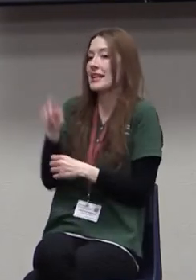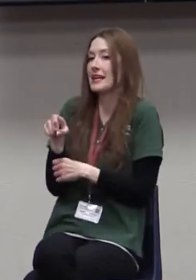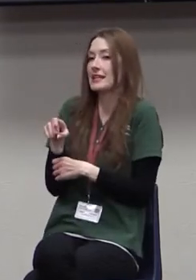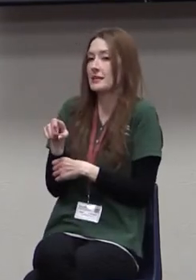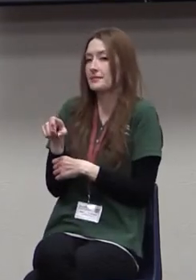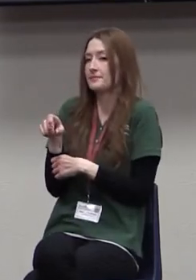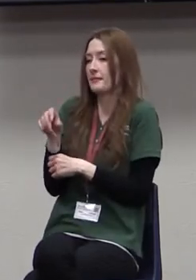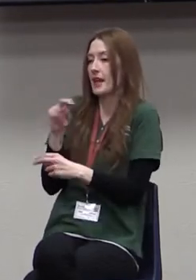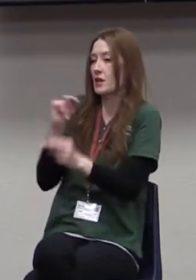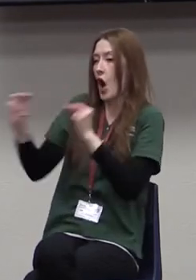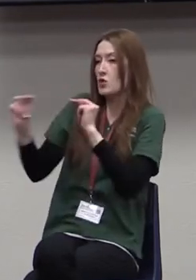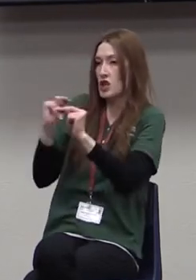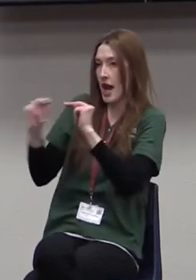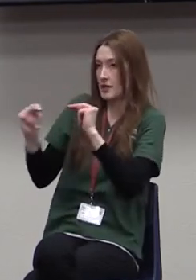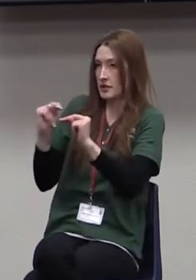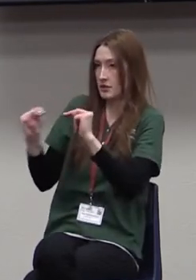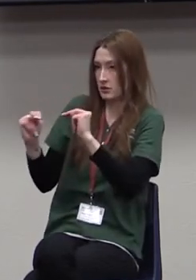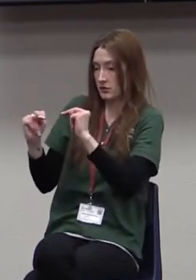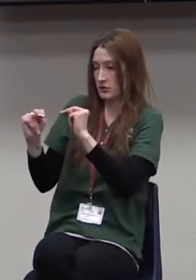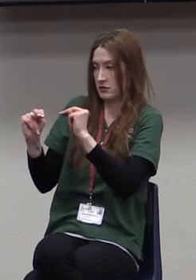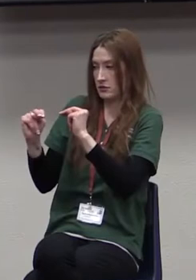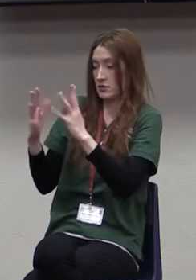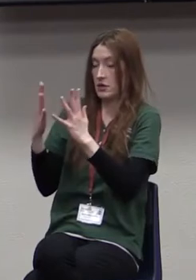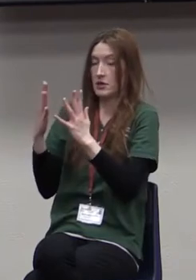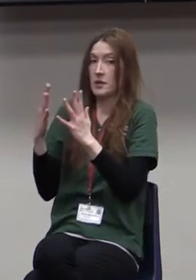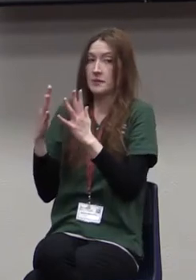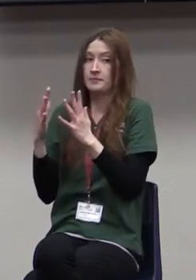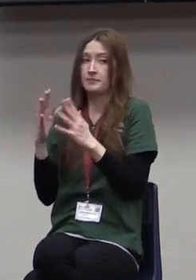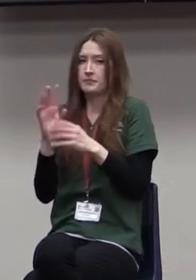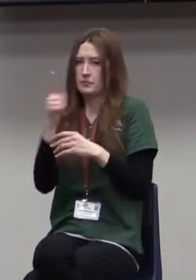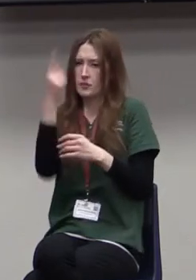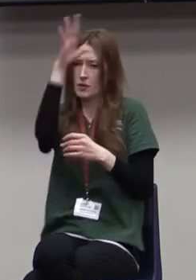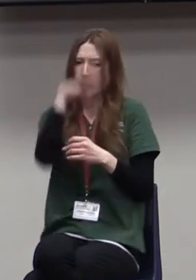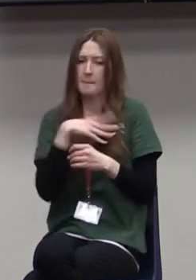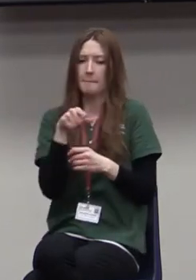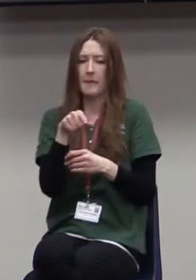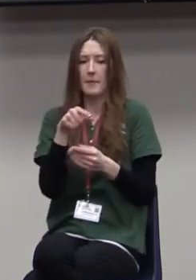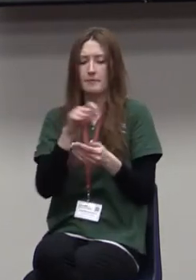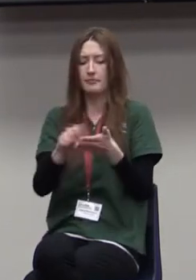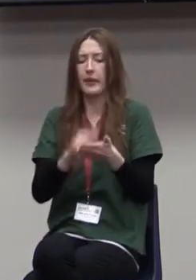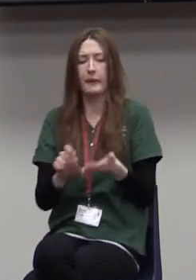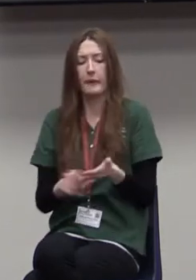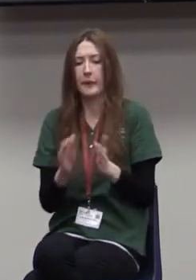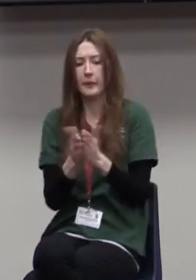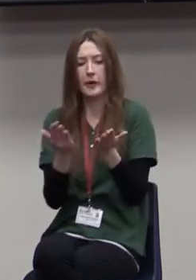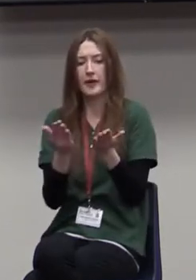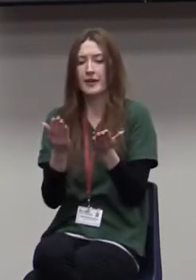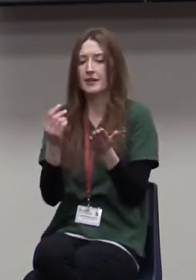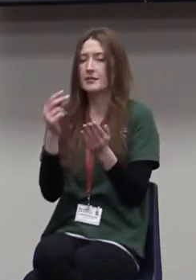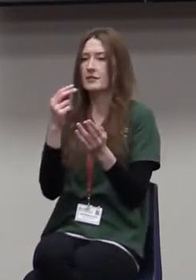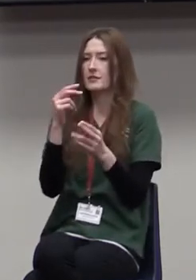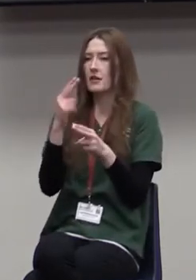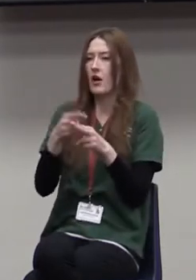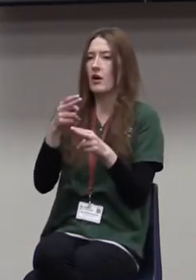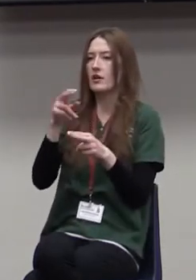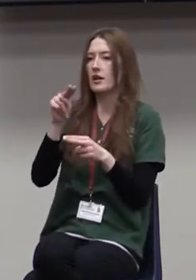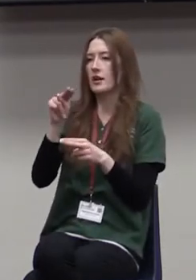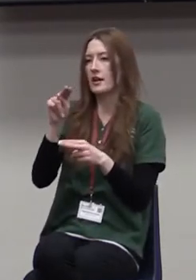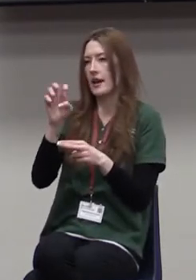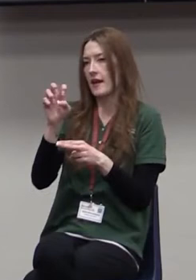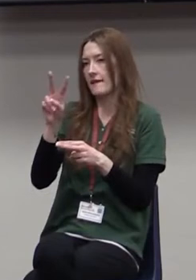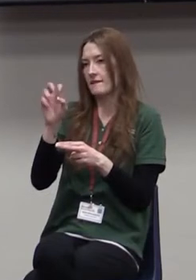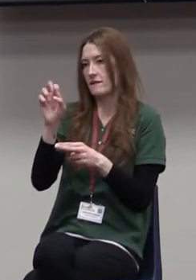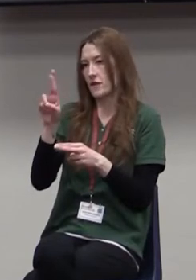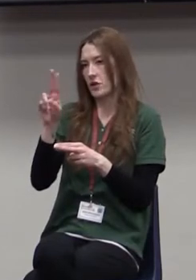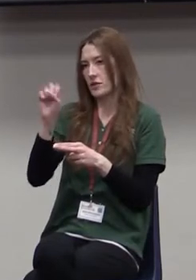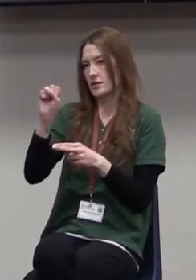I don't know if you know who Chris Voss is or not, but he wrote a book entitled Never Split the Difference. It's negotiating as if your life